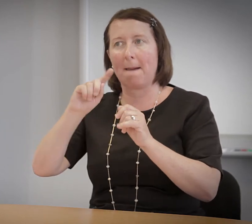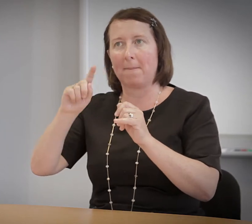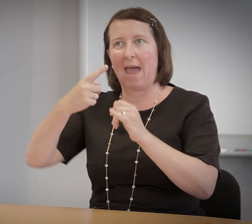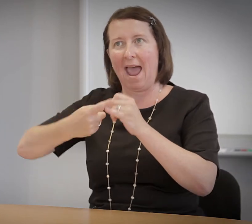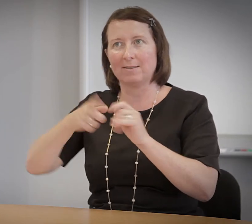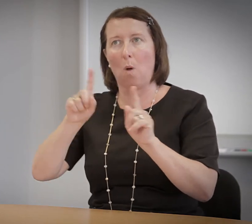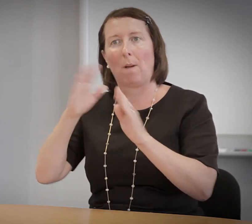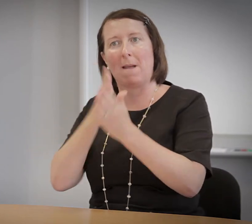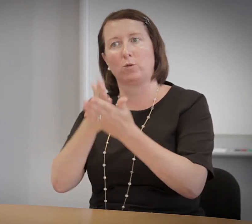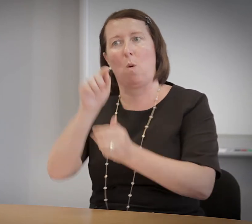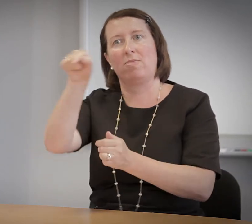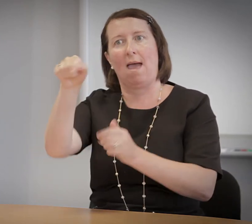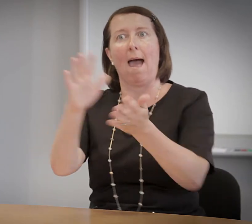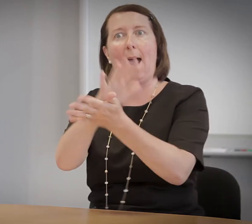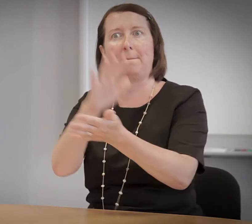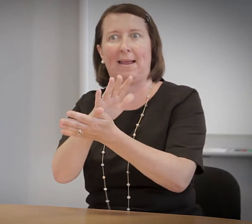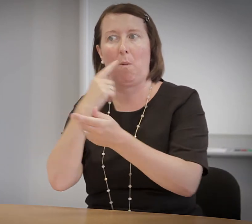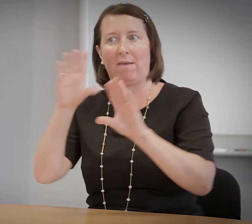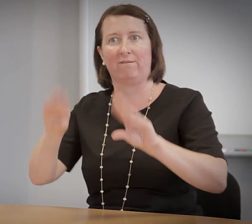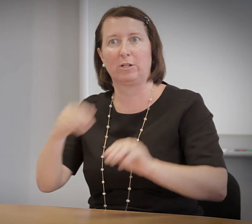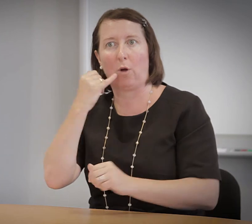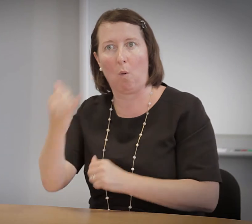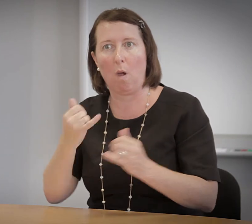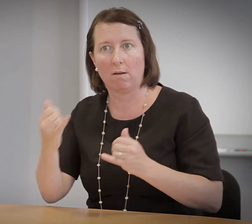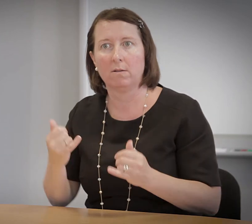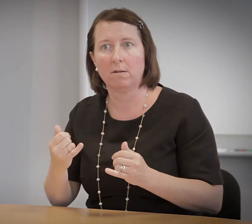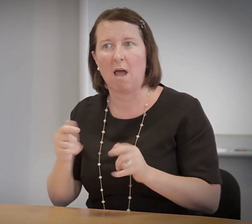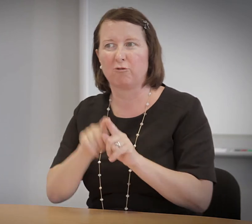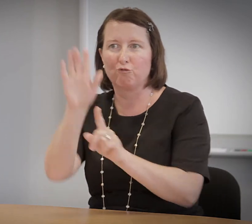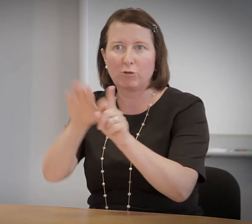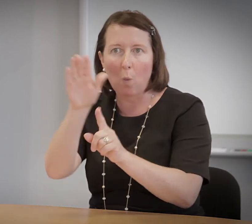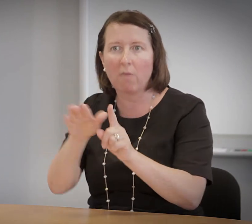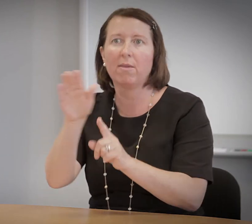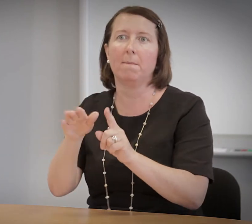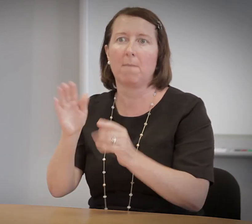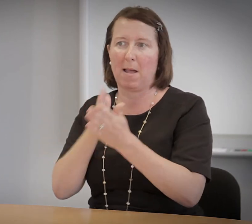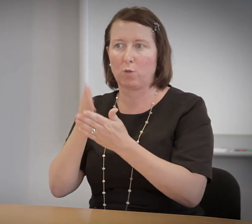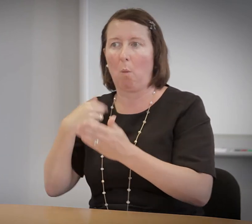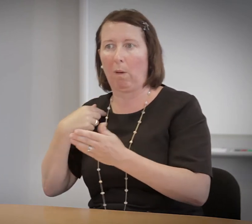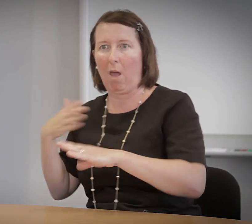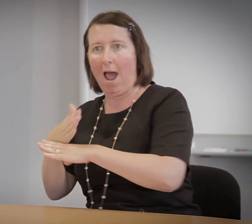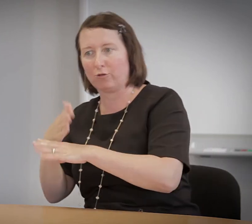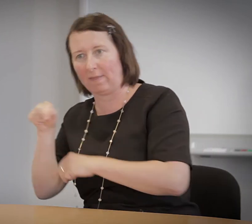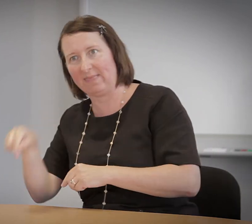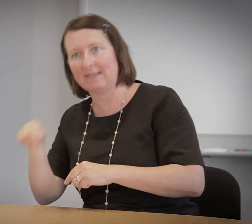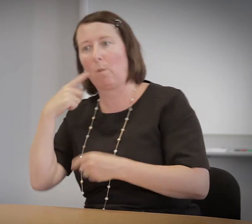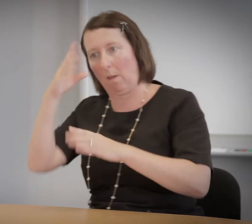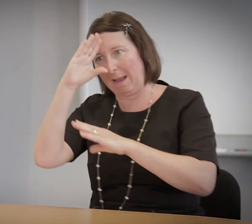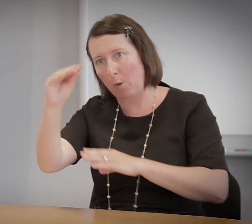and and also also at the end it's to make sure they are happy when they finish the phone call and to reassure them provide that for them that we are going to